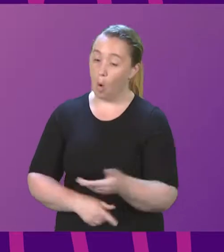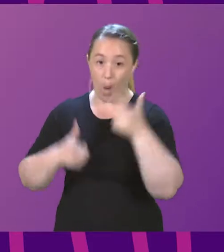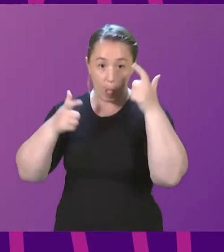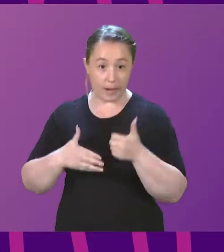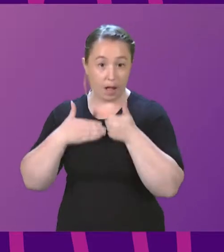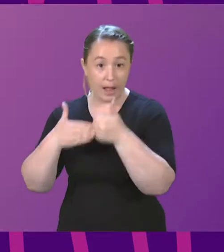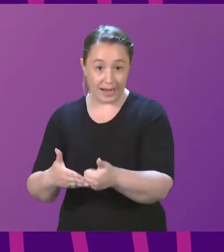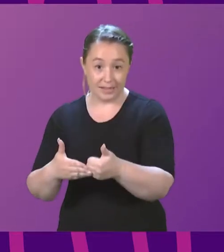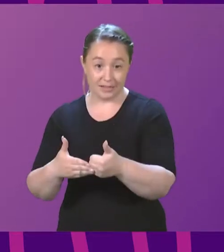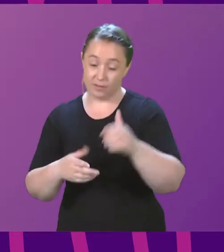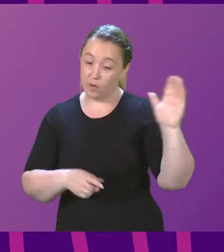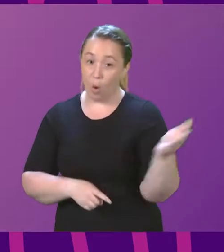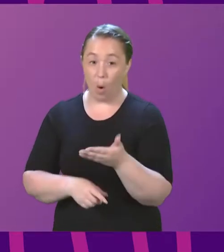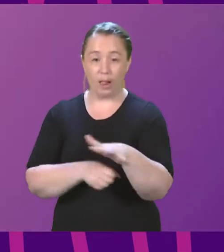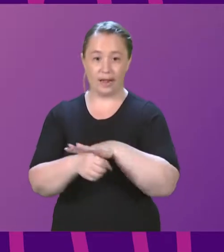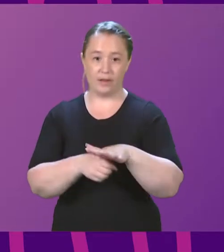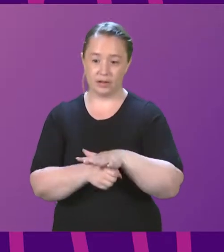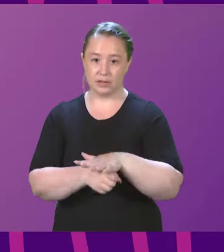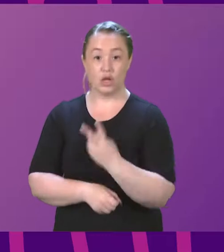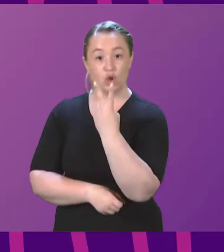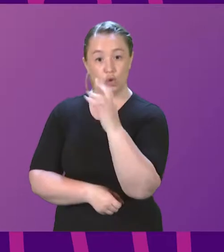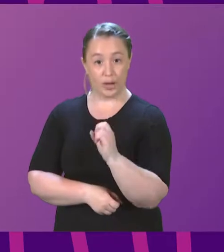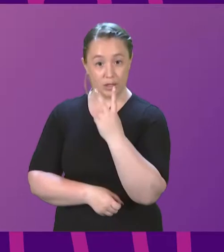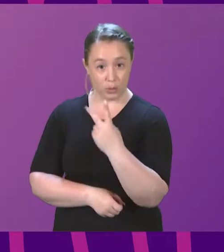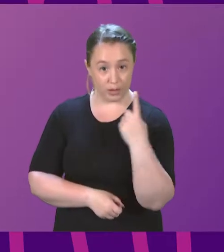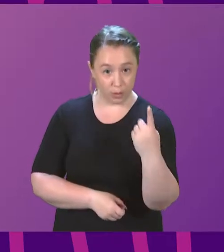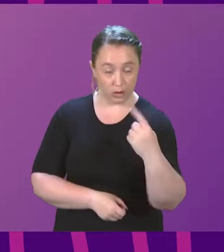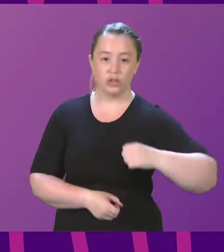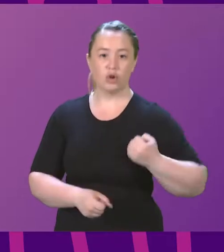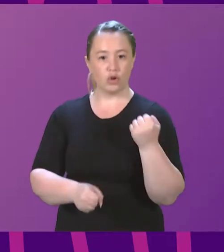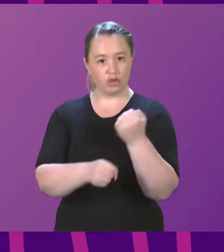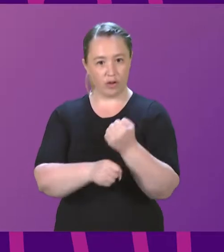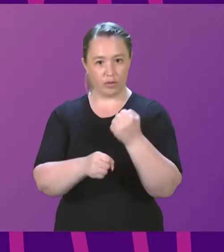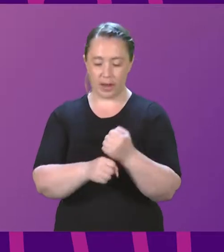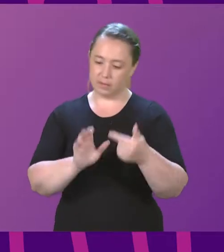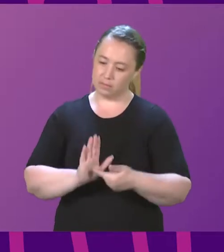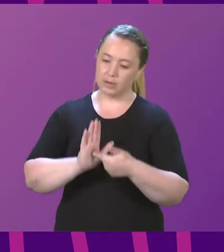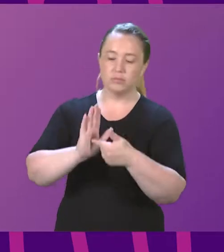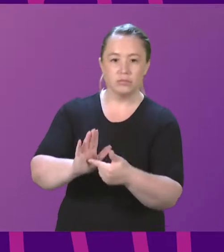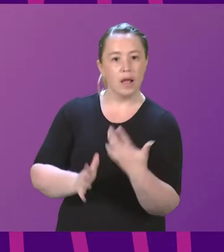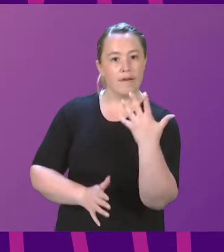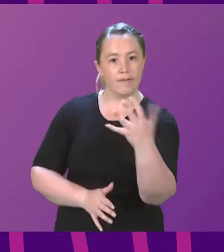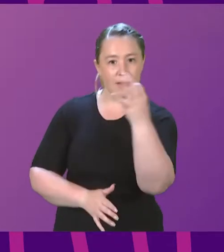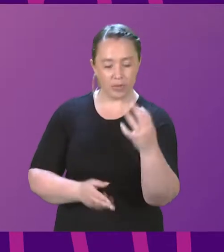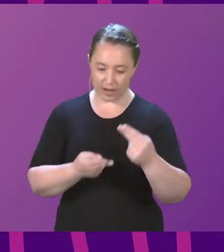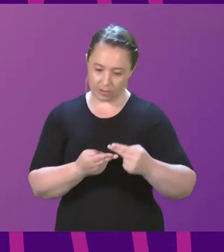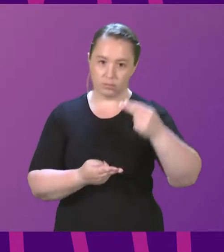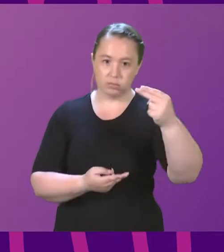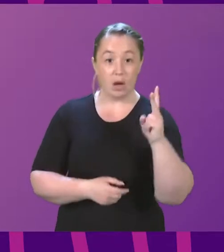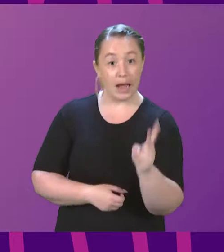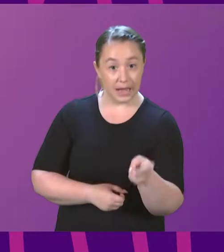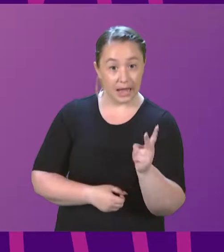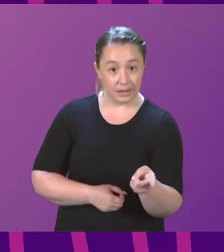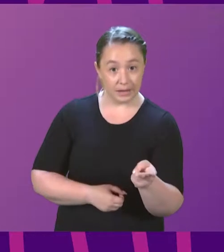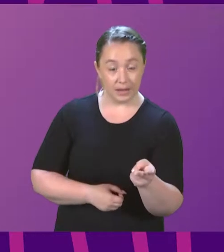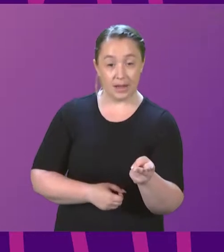fees right across the board. In 2021, the Scottish Government did another 5% uplift on Legal Aid fees across the board, and